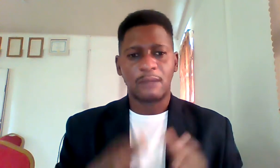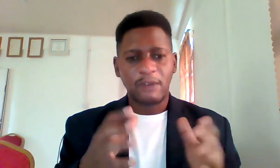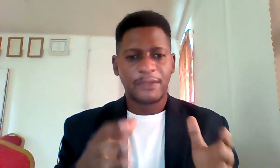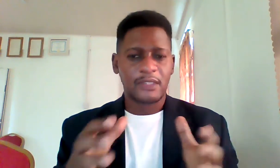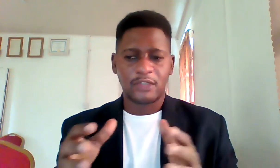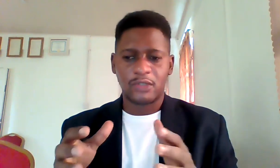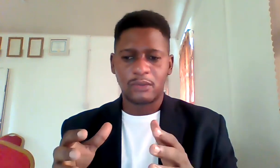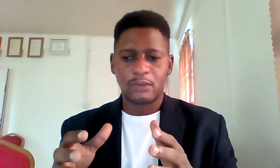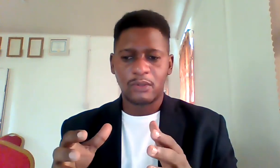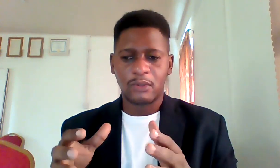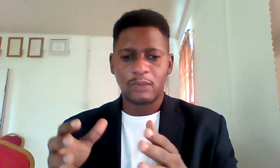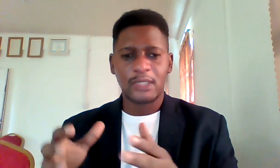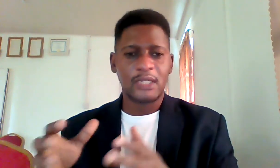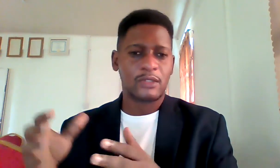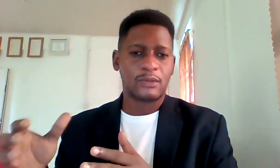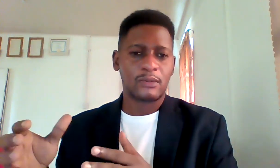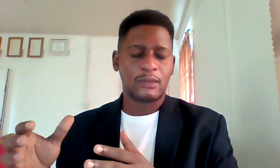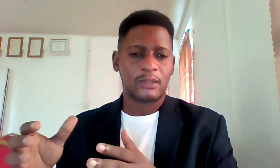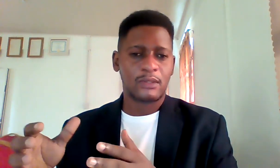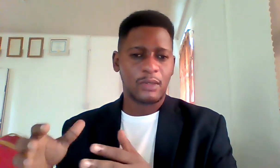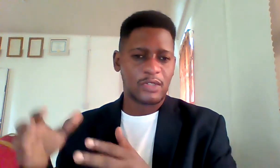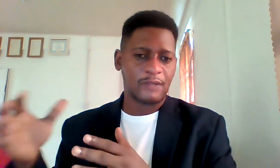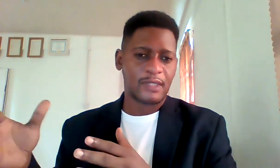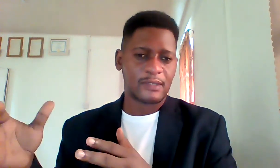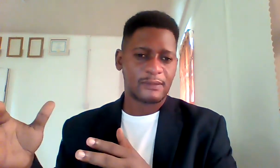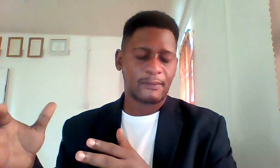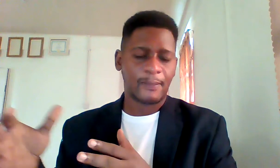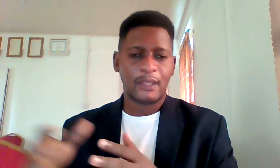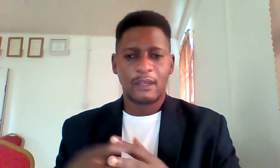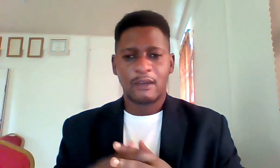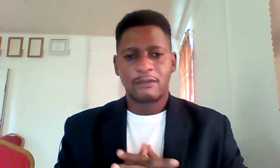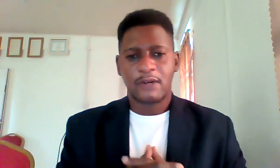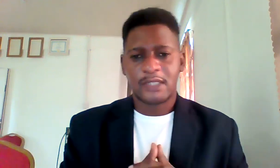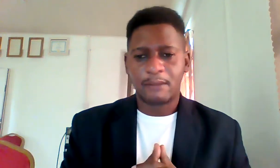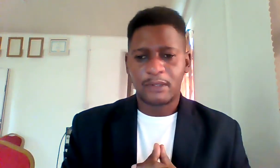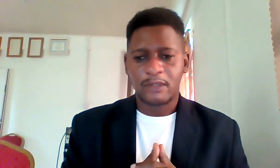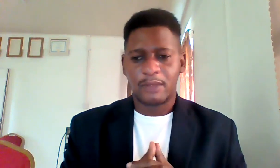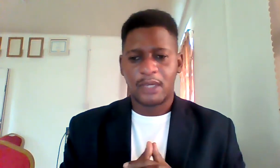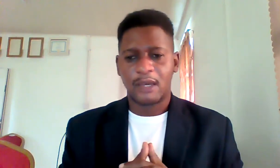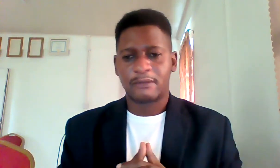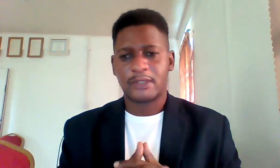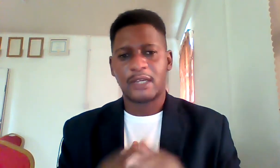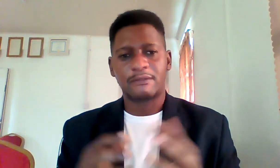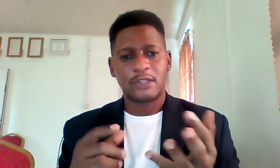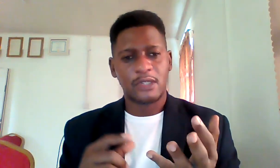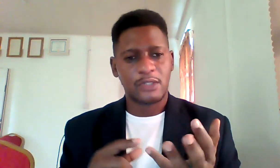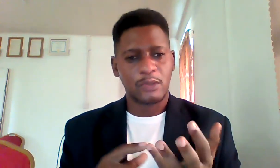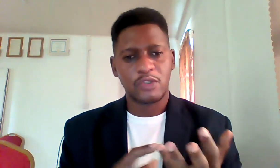number of things that you would need to do to achieve this for example you may have to leverage social